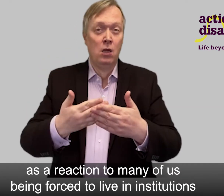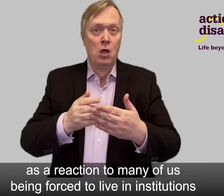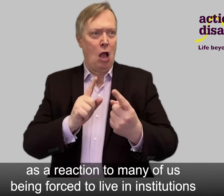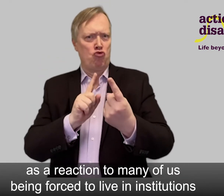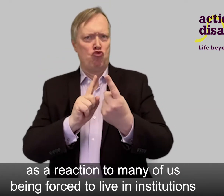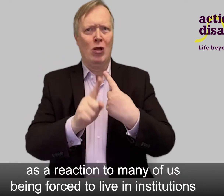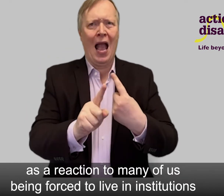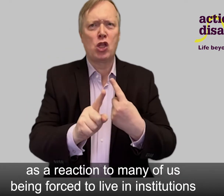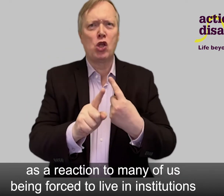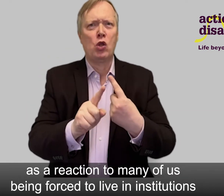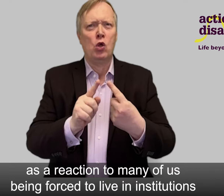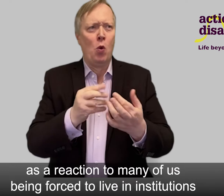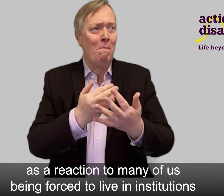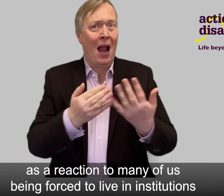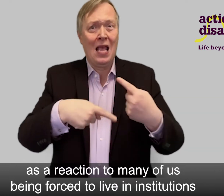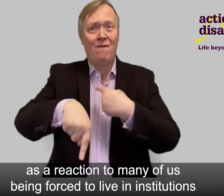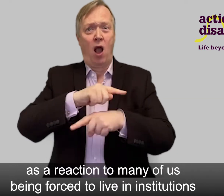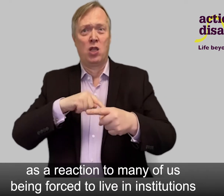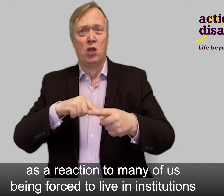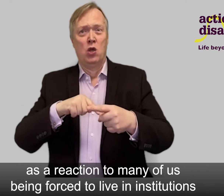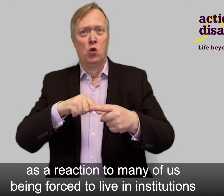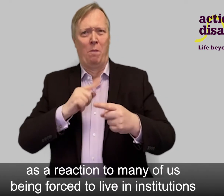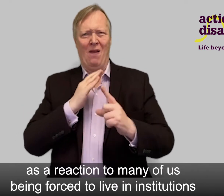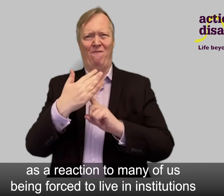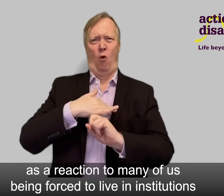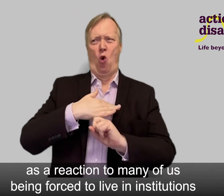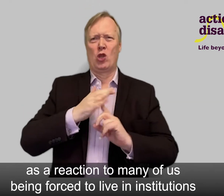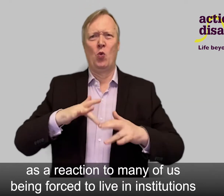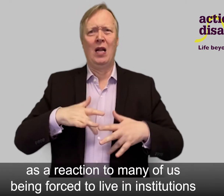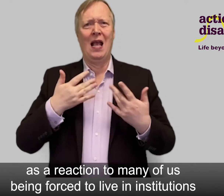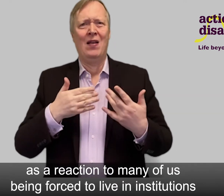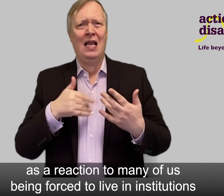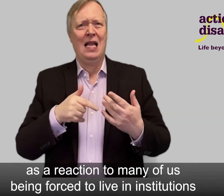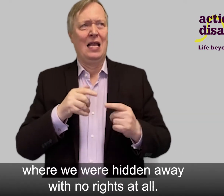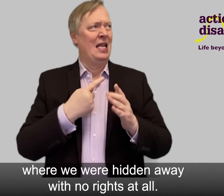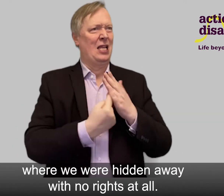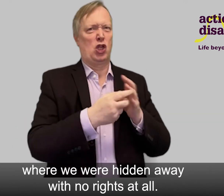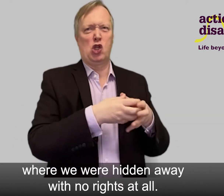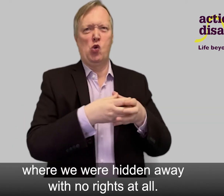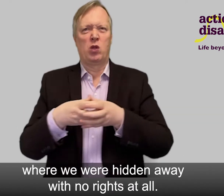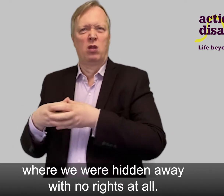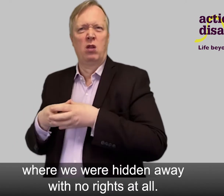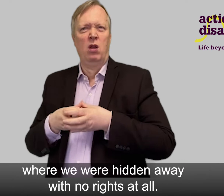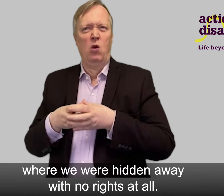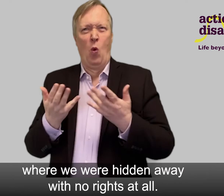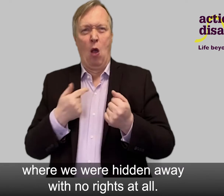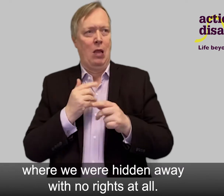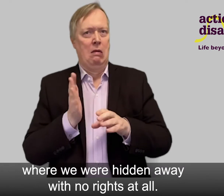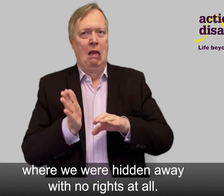a reaction to many of us being forced to live in institutions where we were hidden away with no